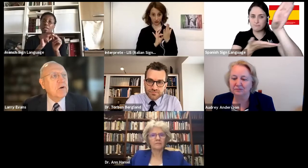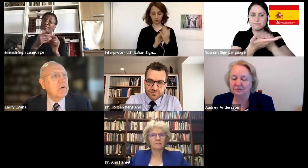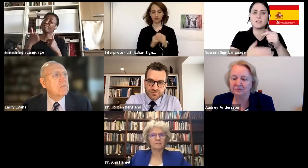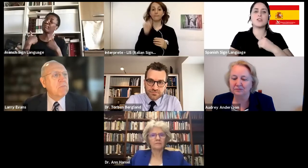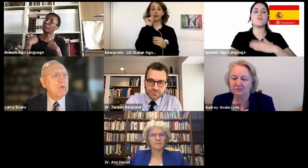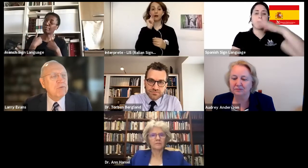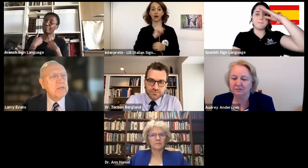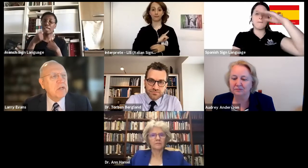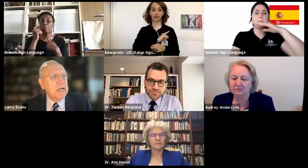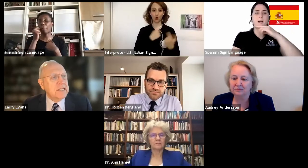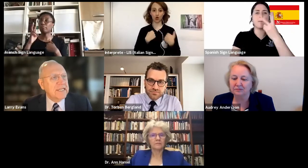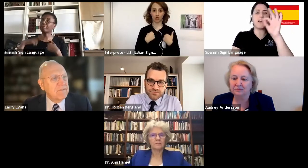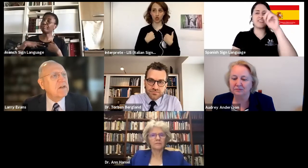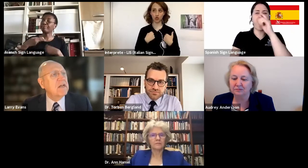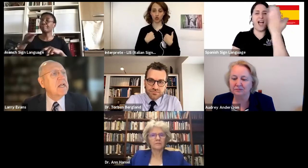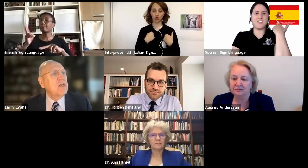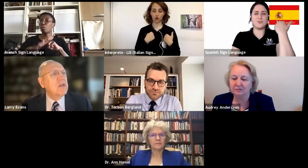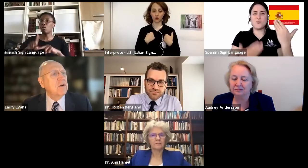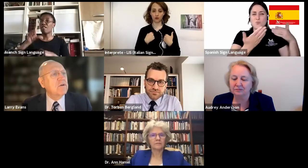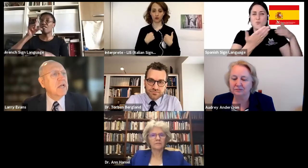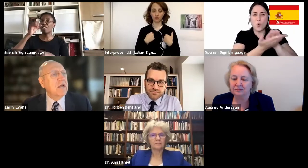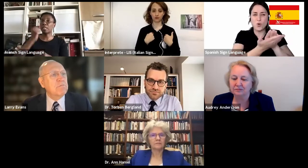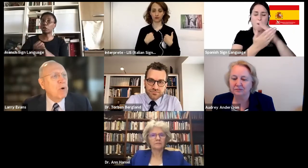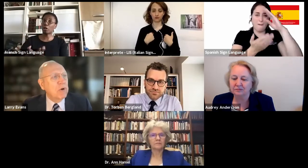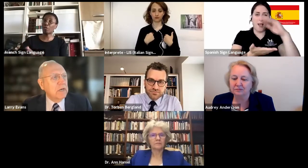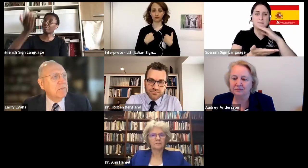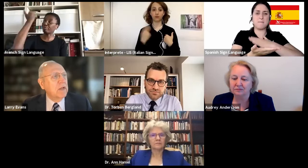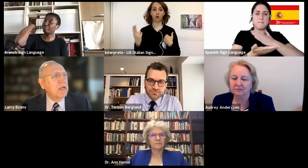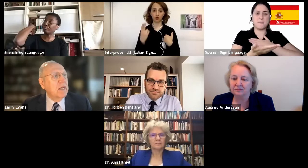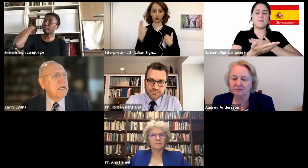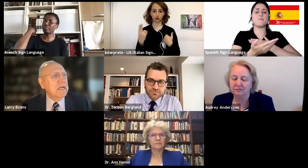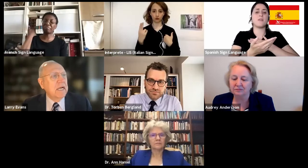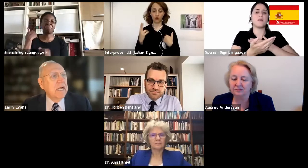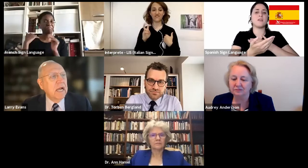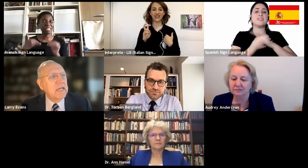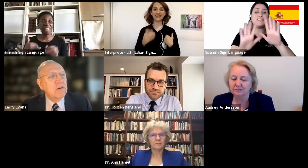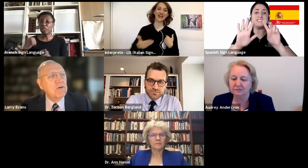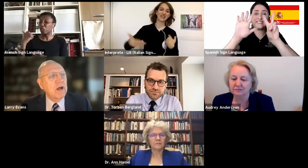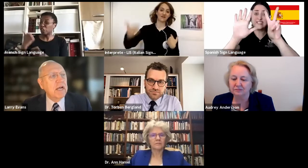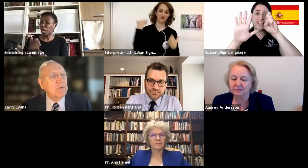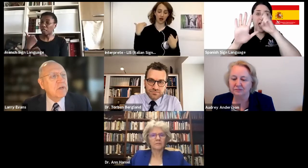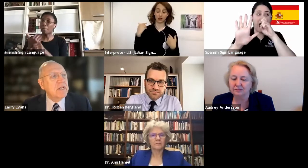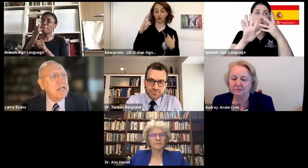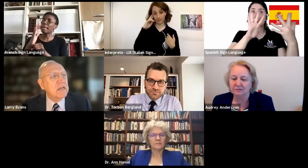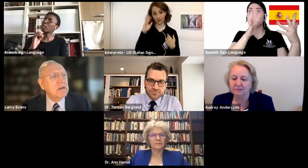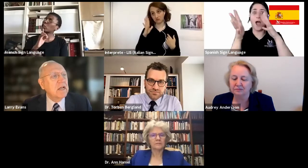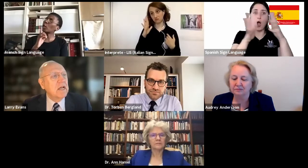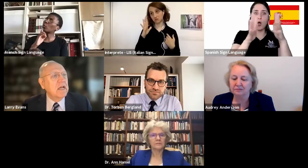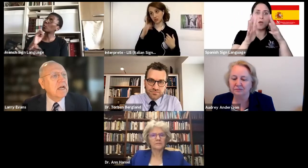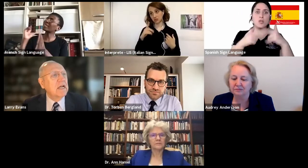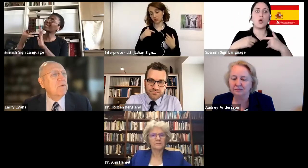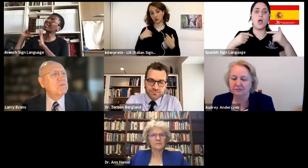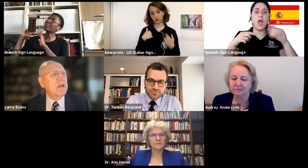year, most recently, seven years, I'm broken. I didn't cry. I was a teen.